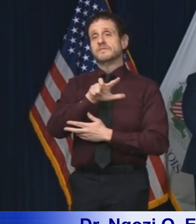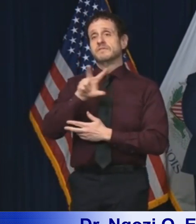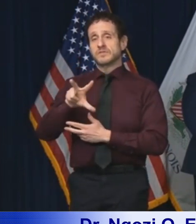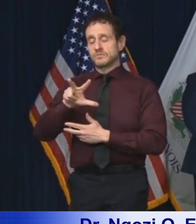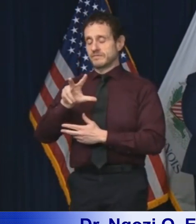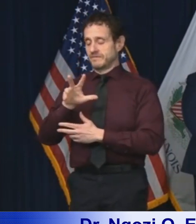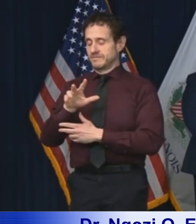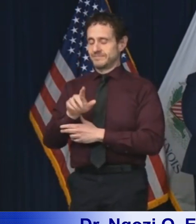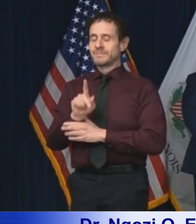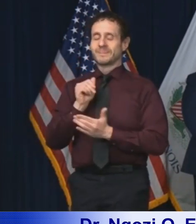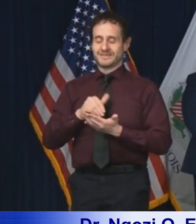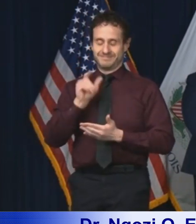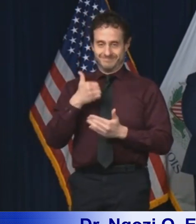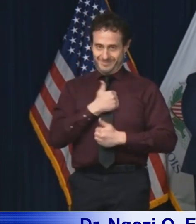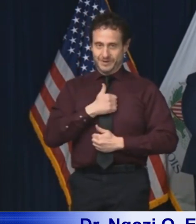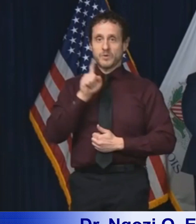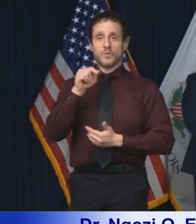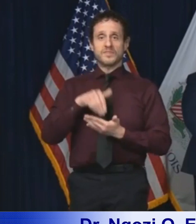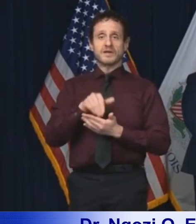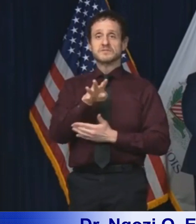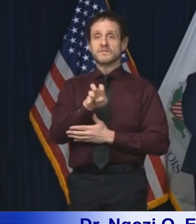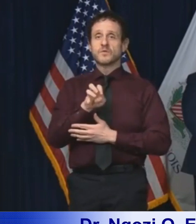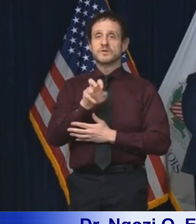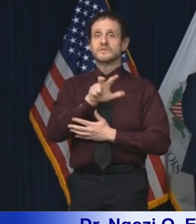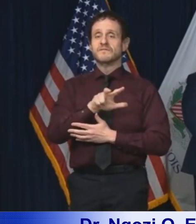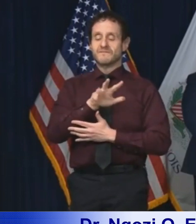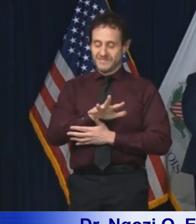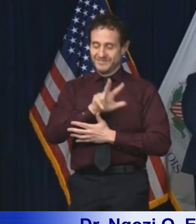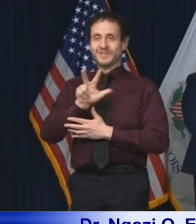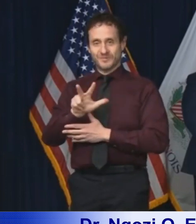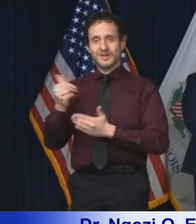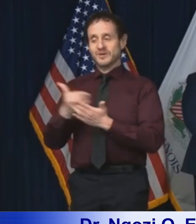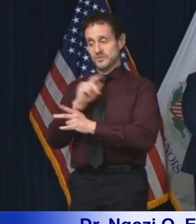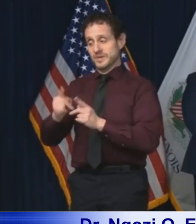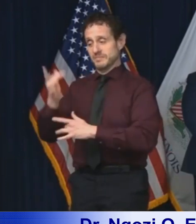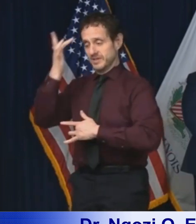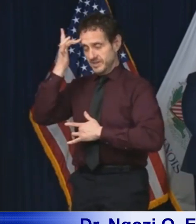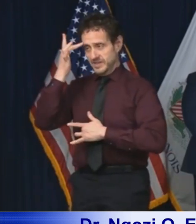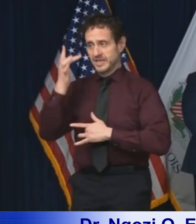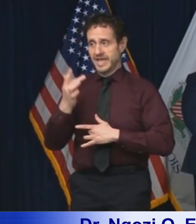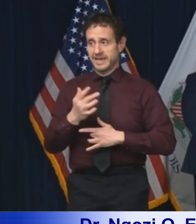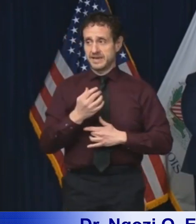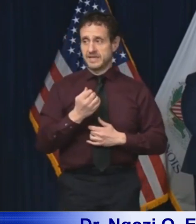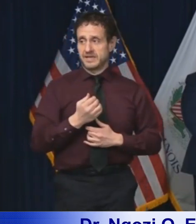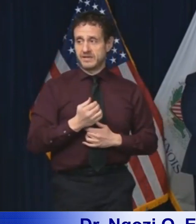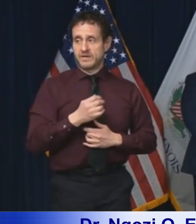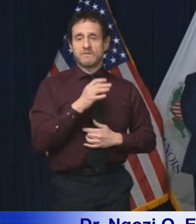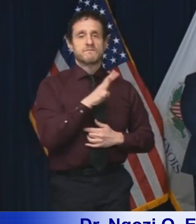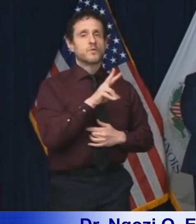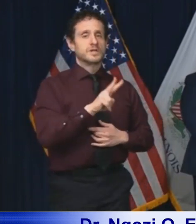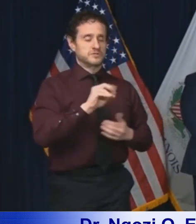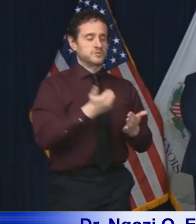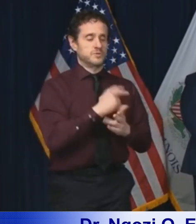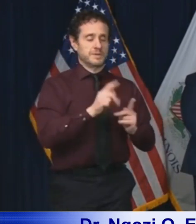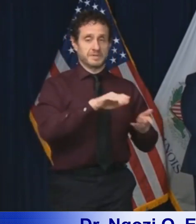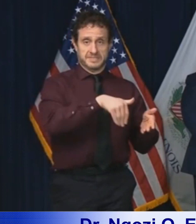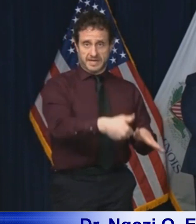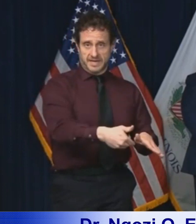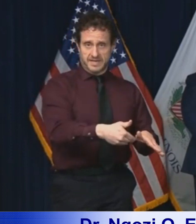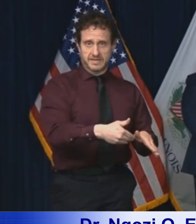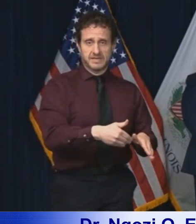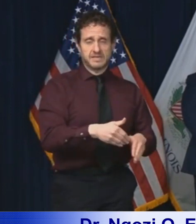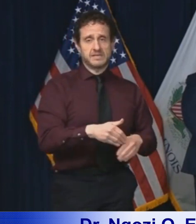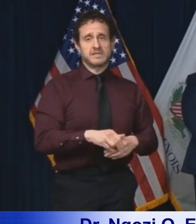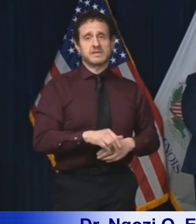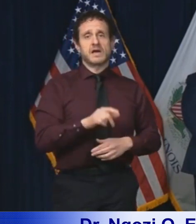and, unfortunately, 33 new deaths. We have a total of 243 precious